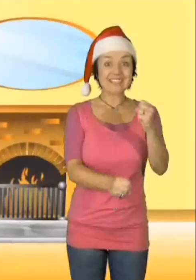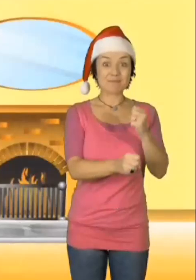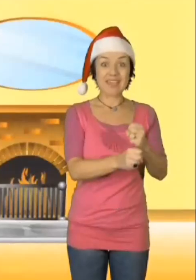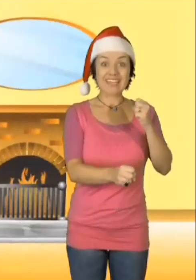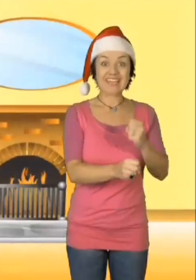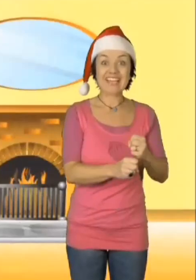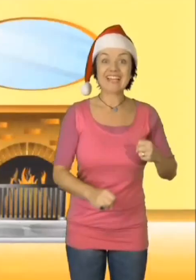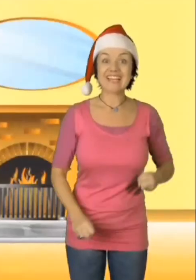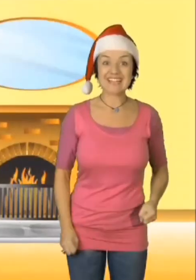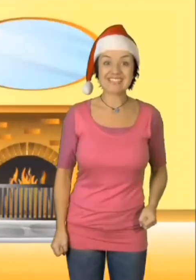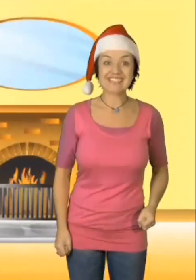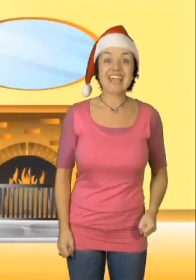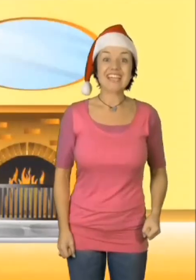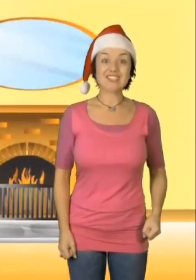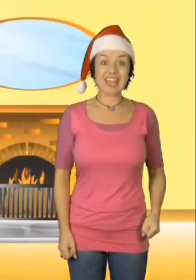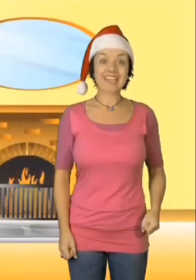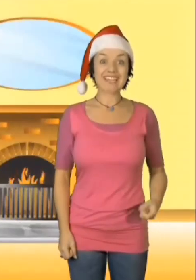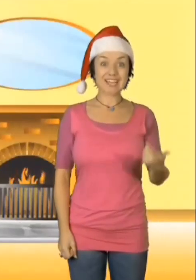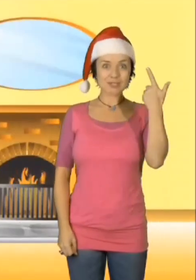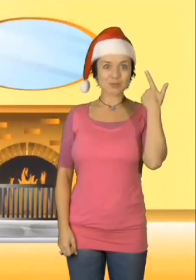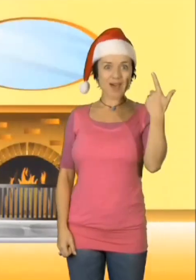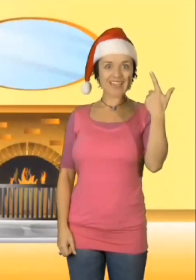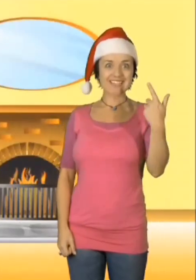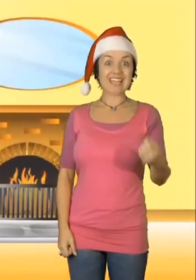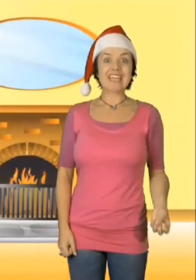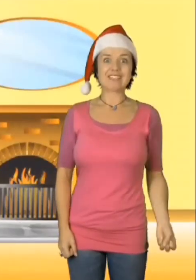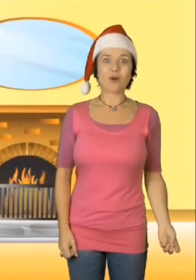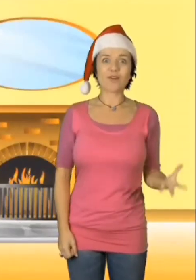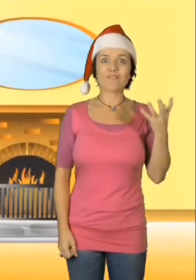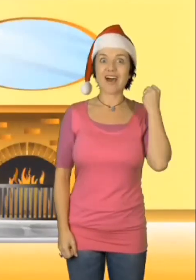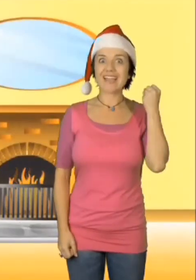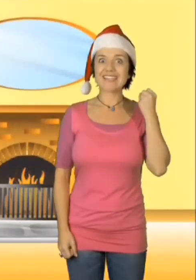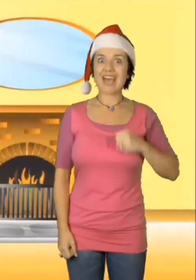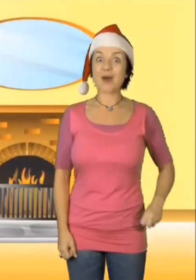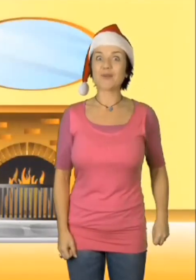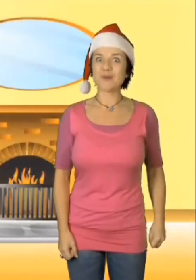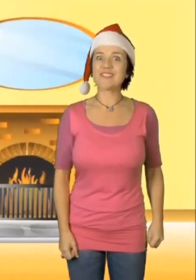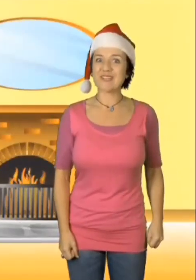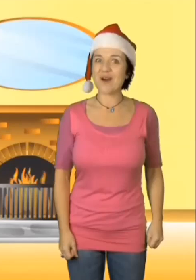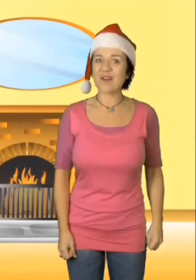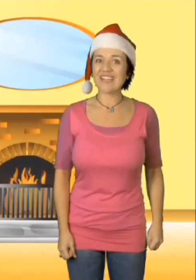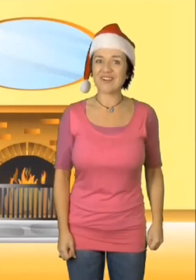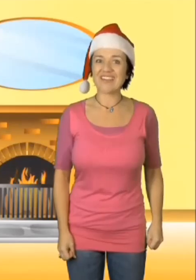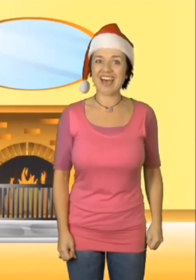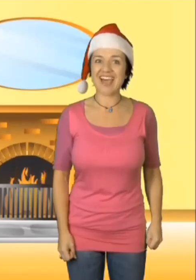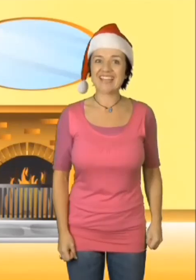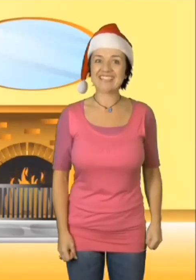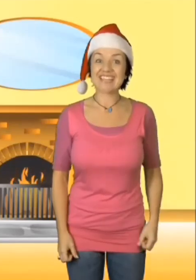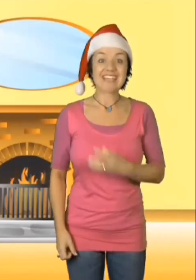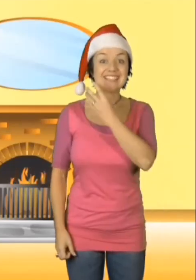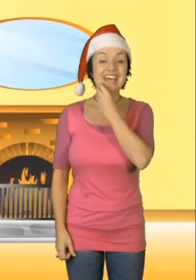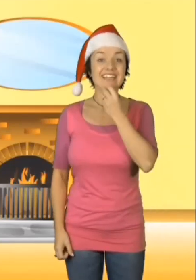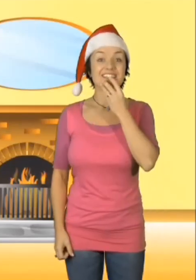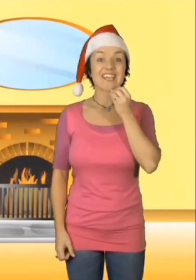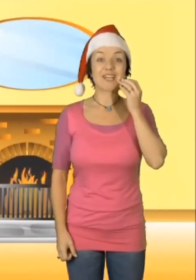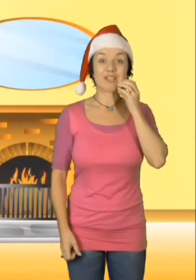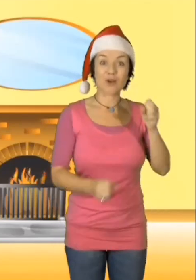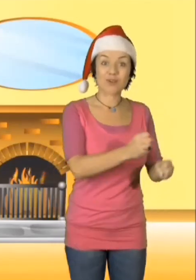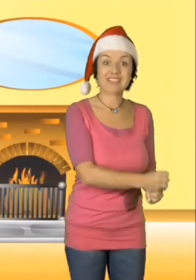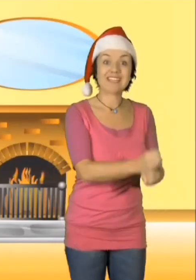He's making a list, he's checking it twice, he's gonna find out who's naughty or nice, besides that cause